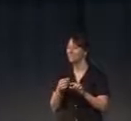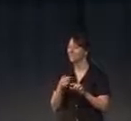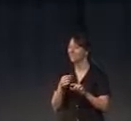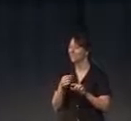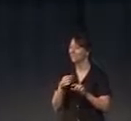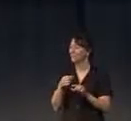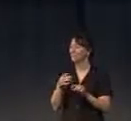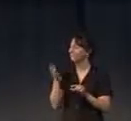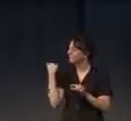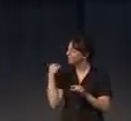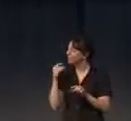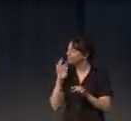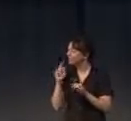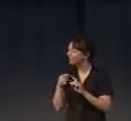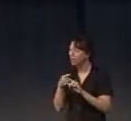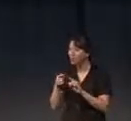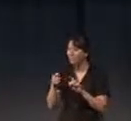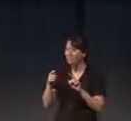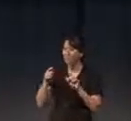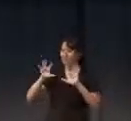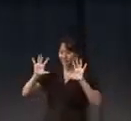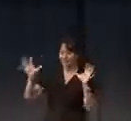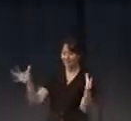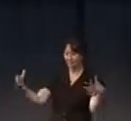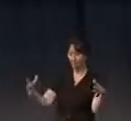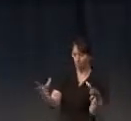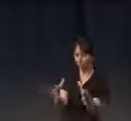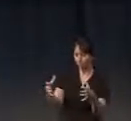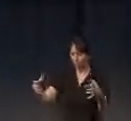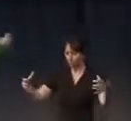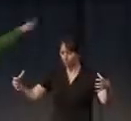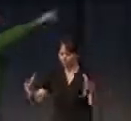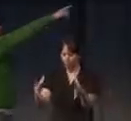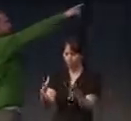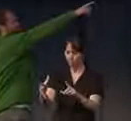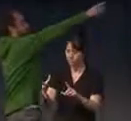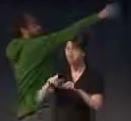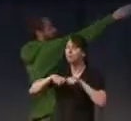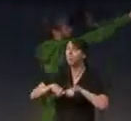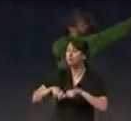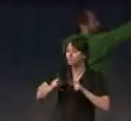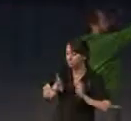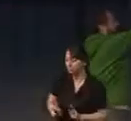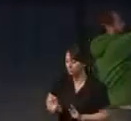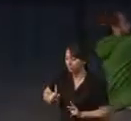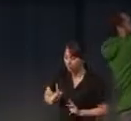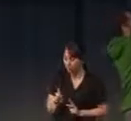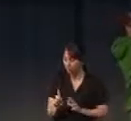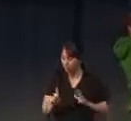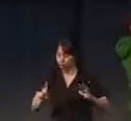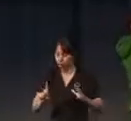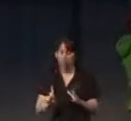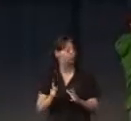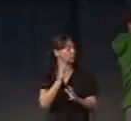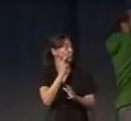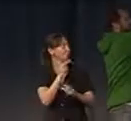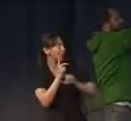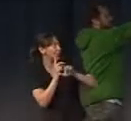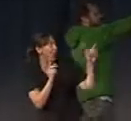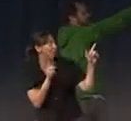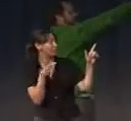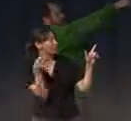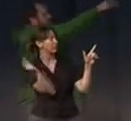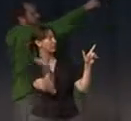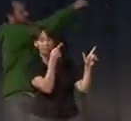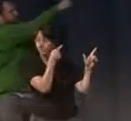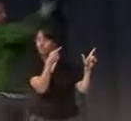how the space opened and closed according with the movement of the person, look, the first person on the left, you